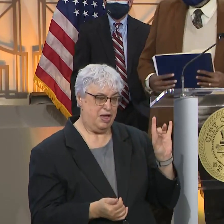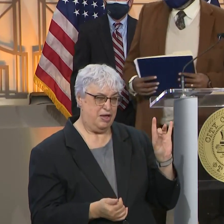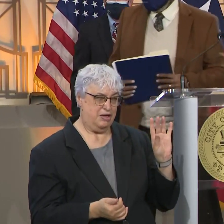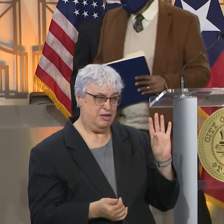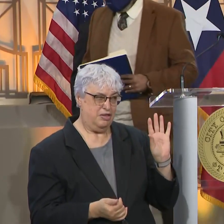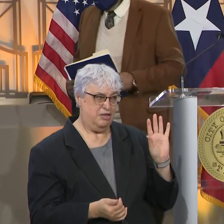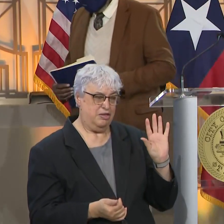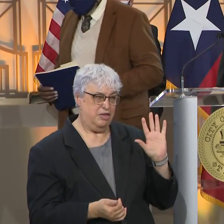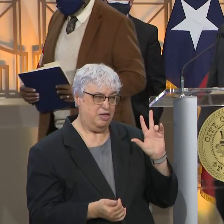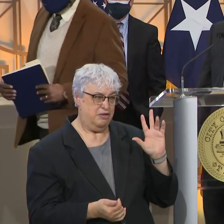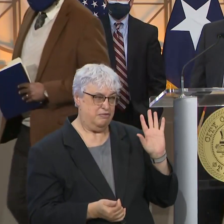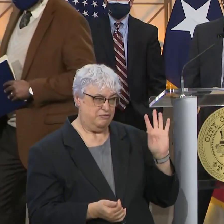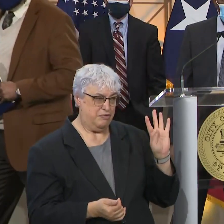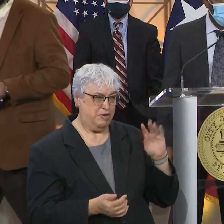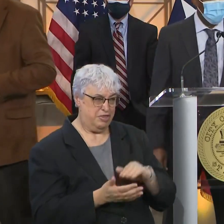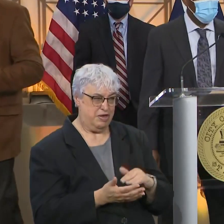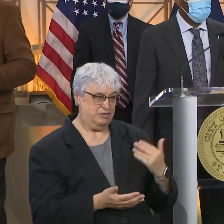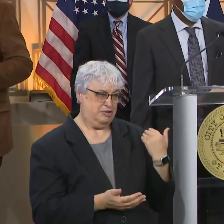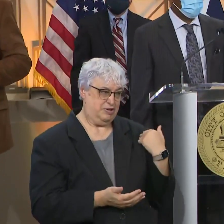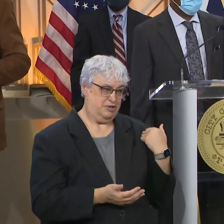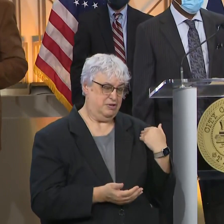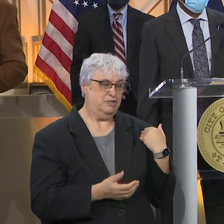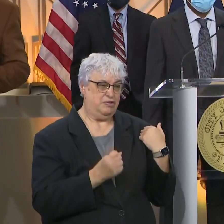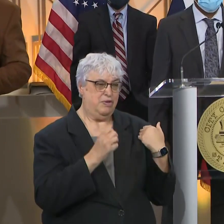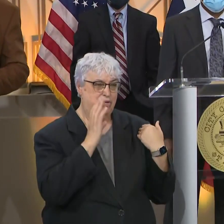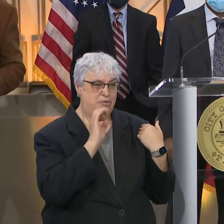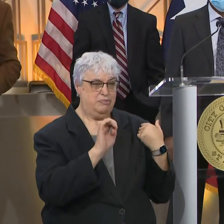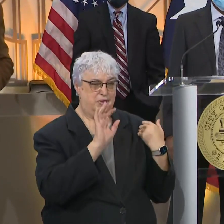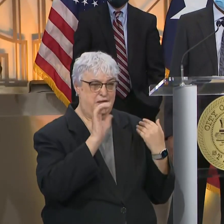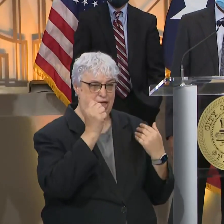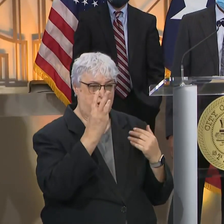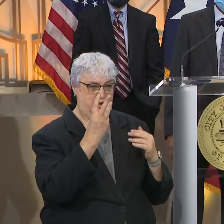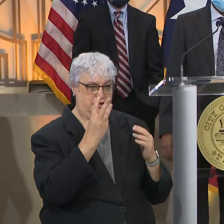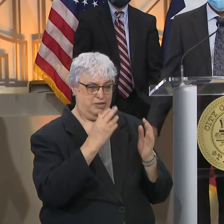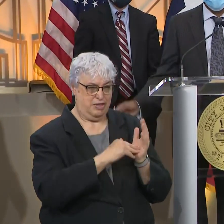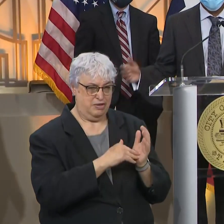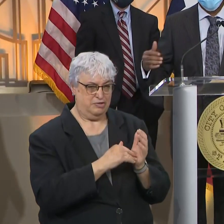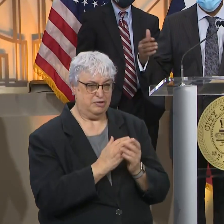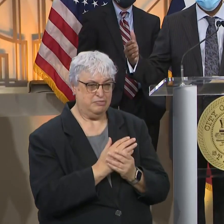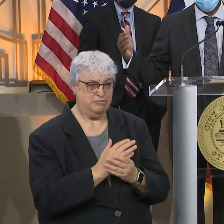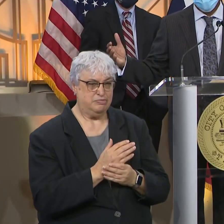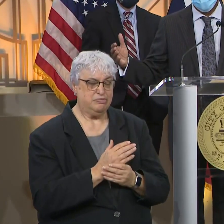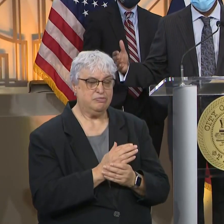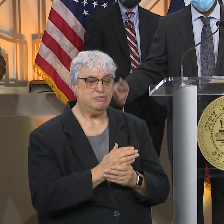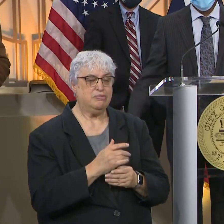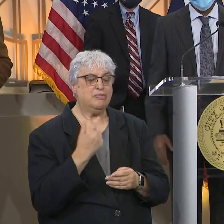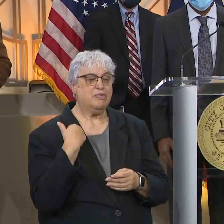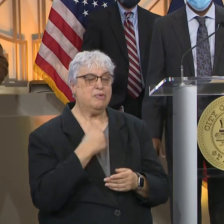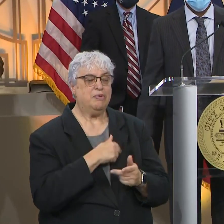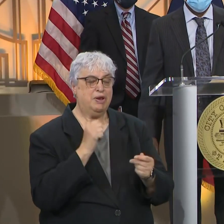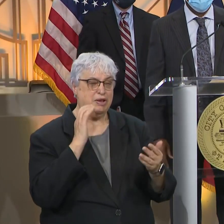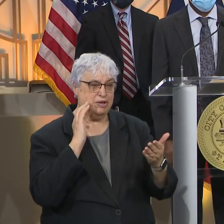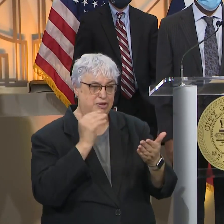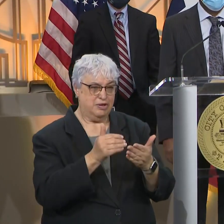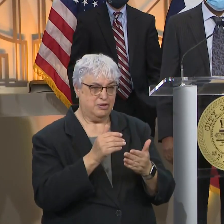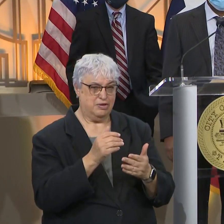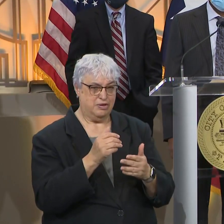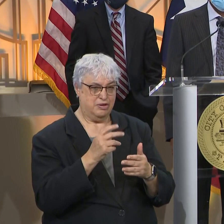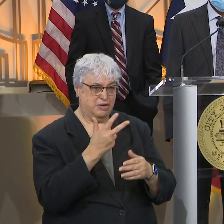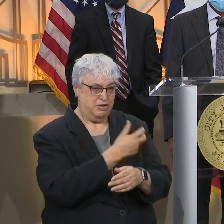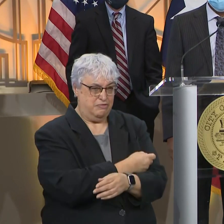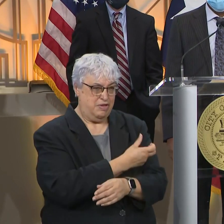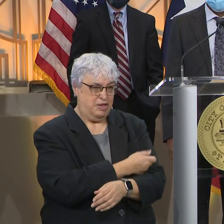And let me just say, you know, Dr. Peter Hortez has said that in order for us to get to where we need to be, we need to be